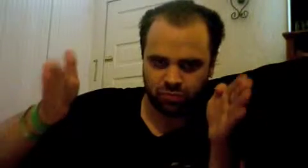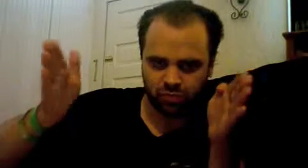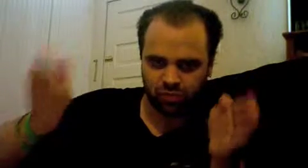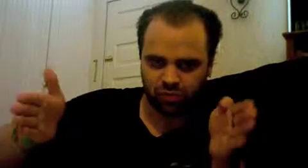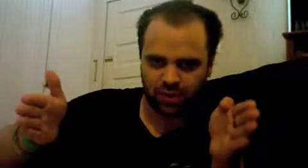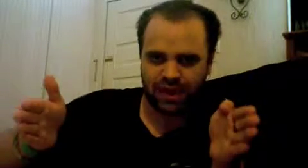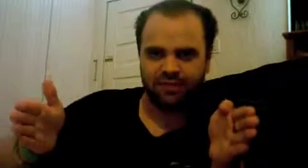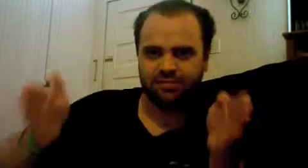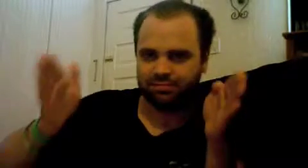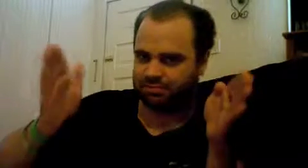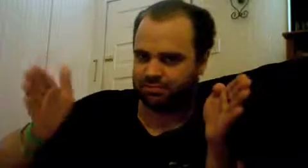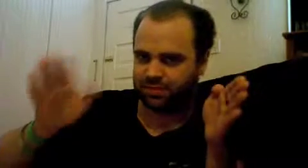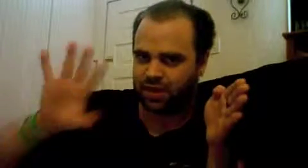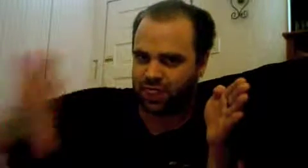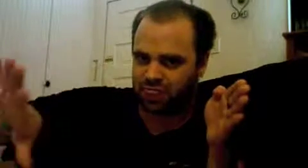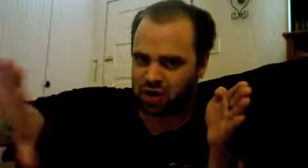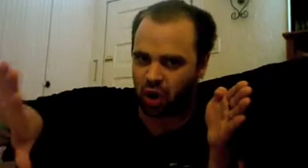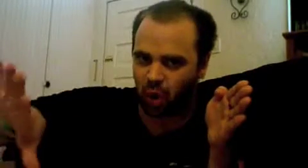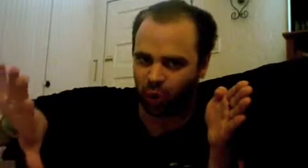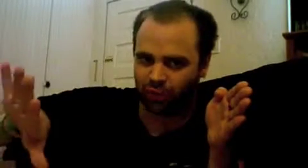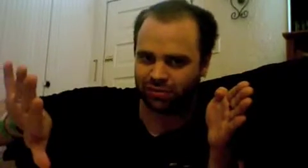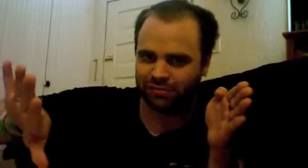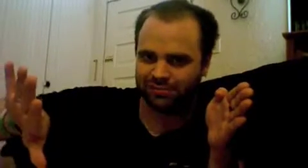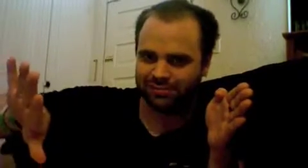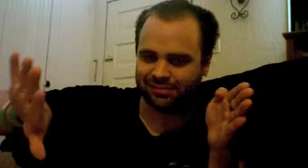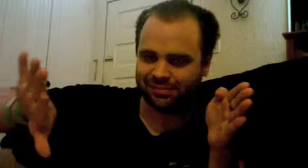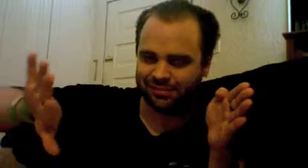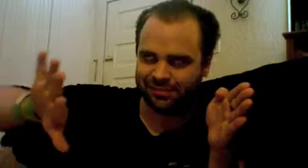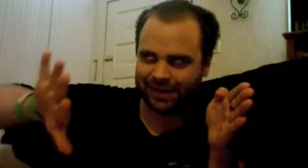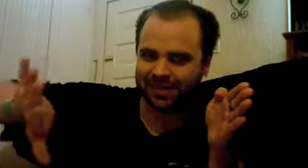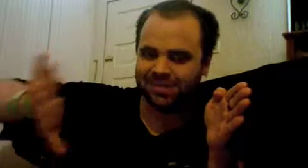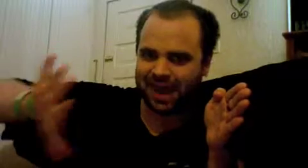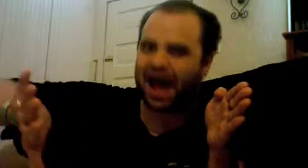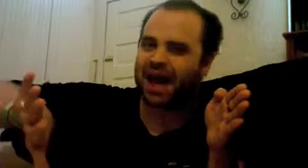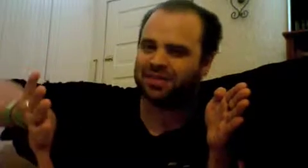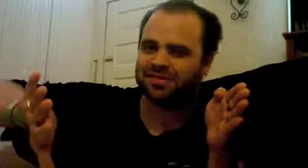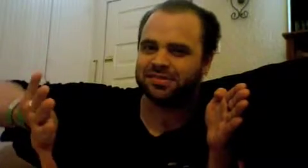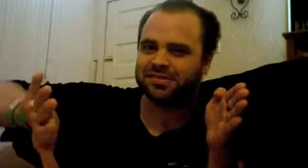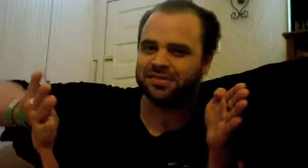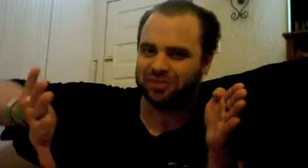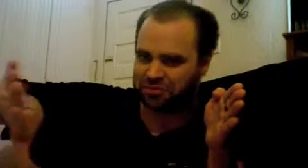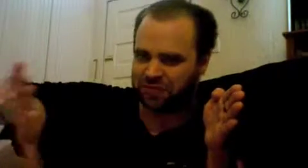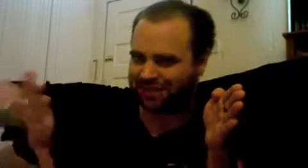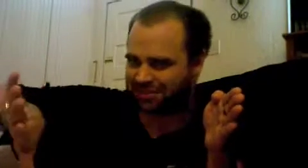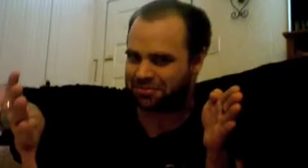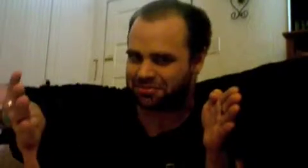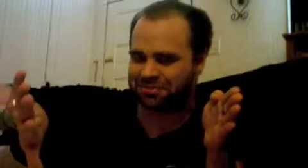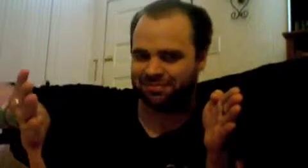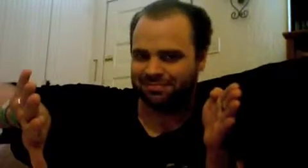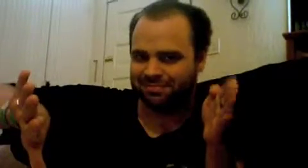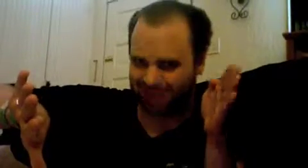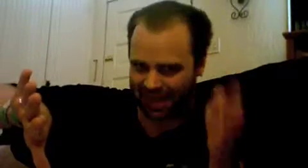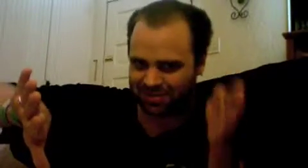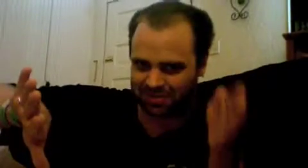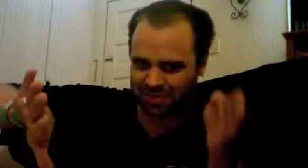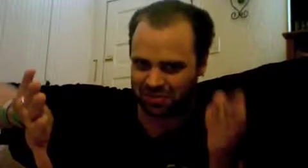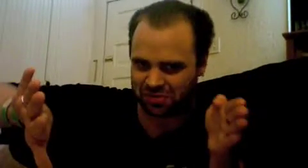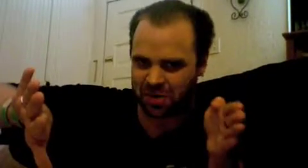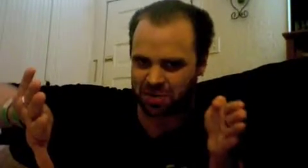so yeah the goal is as defective as the starting